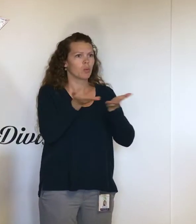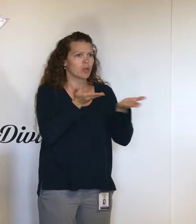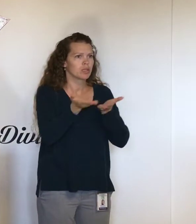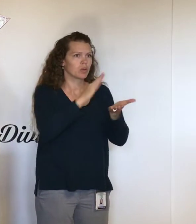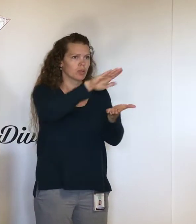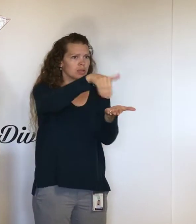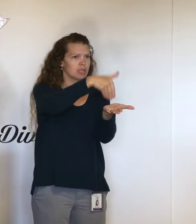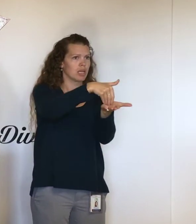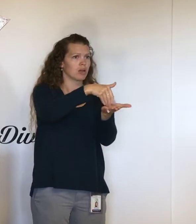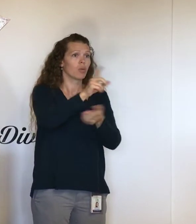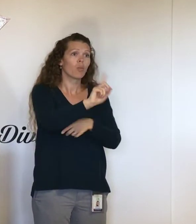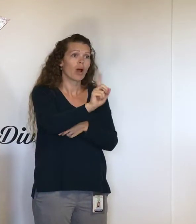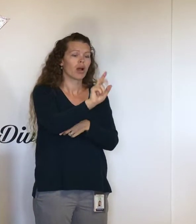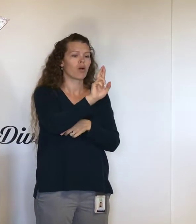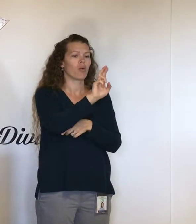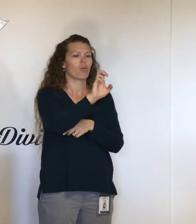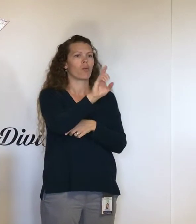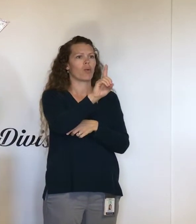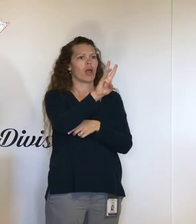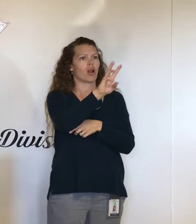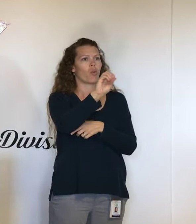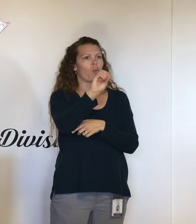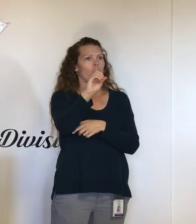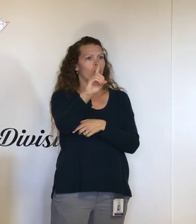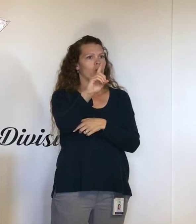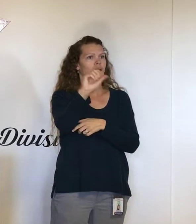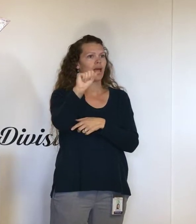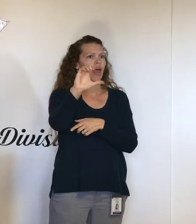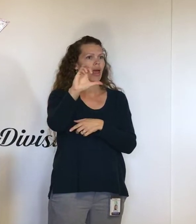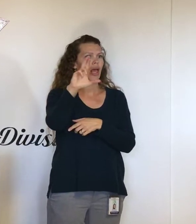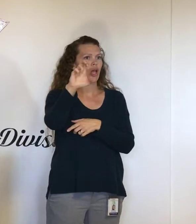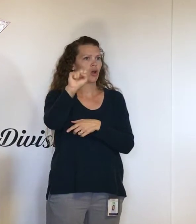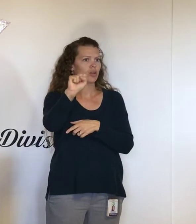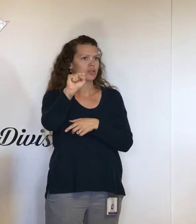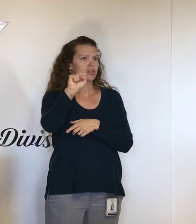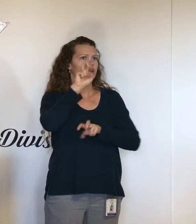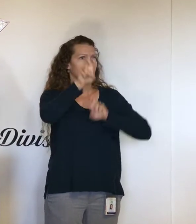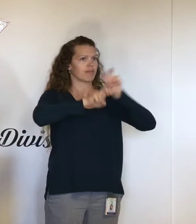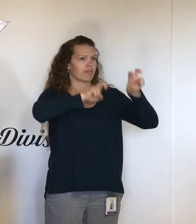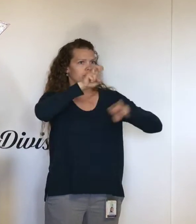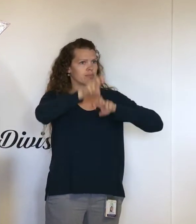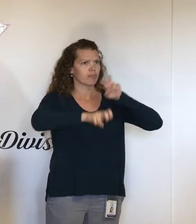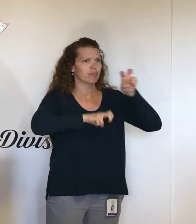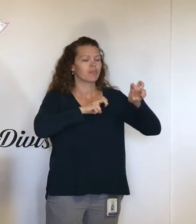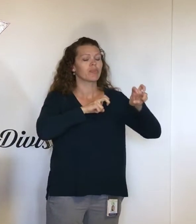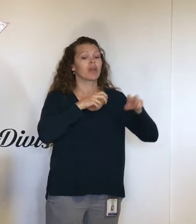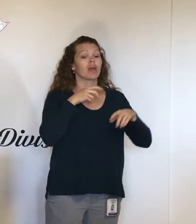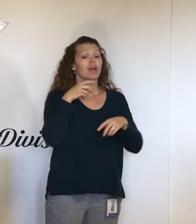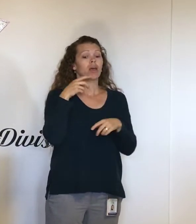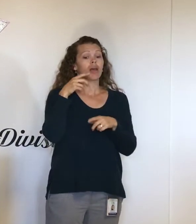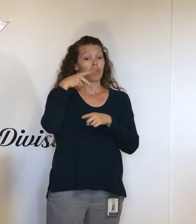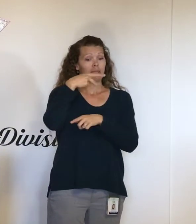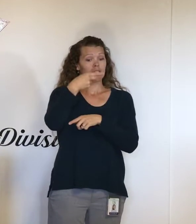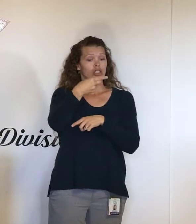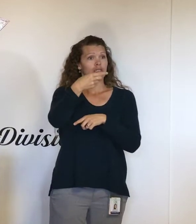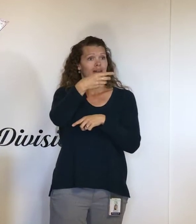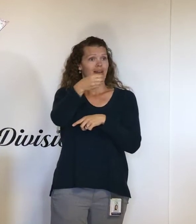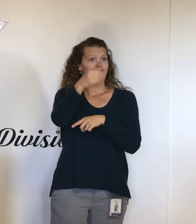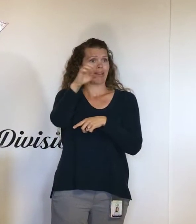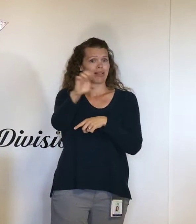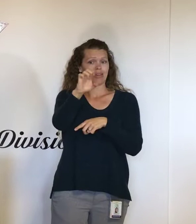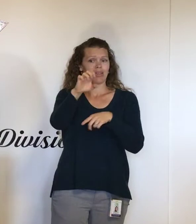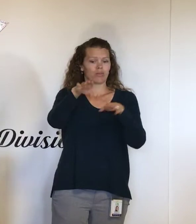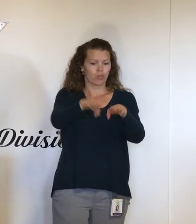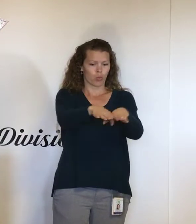And I'll refer you to PG&E's website and information regarding that. But they want to open this community resource center to